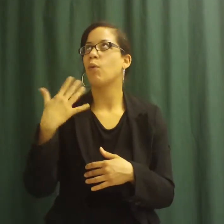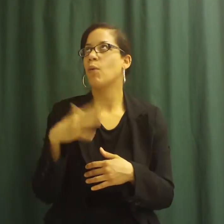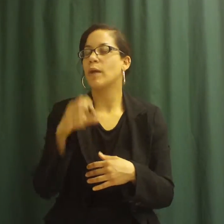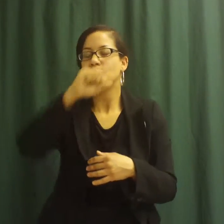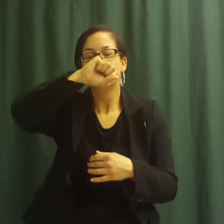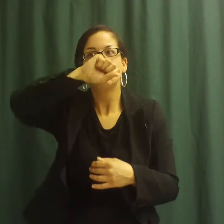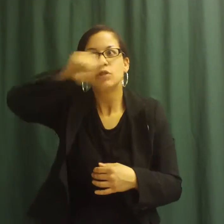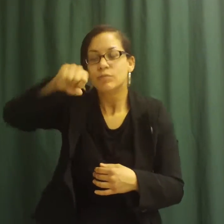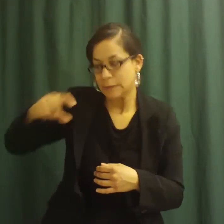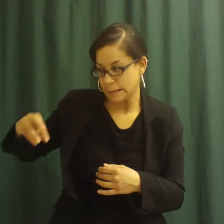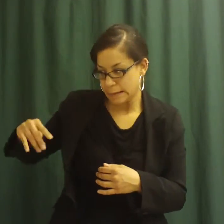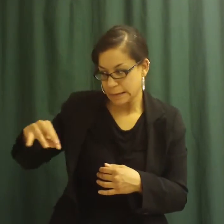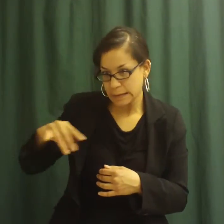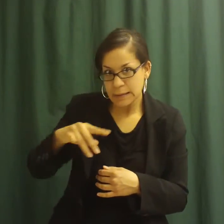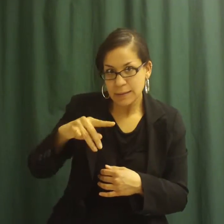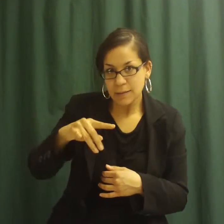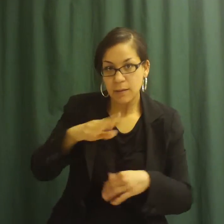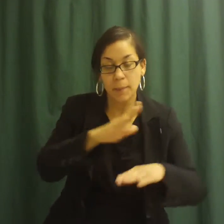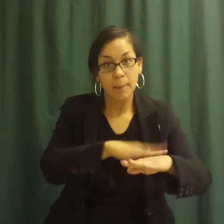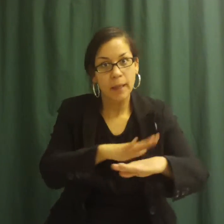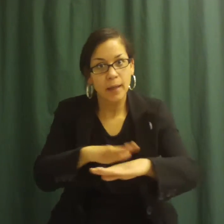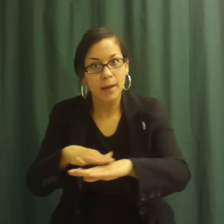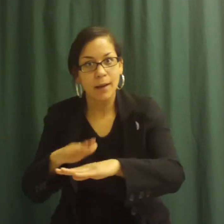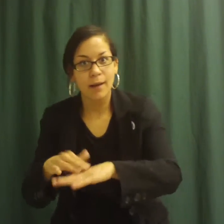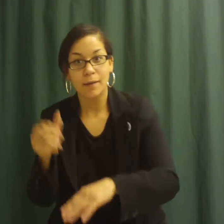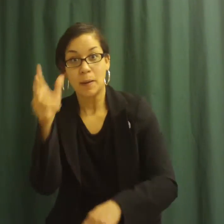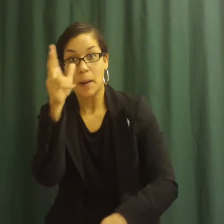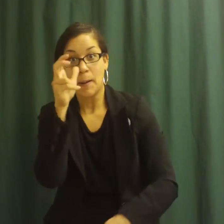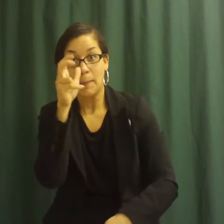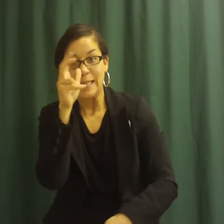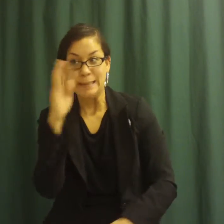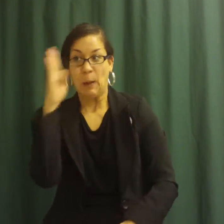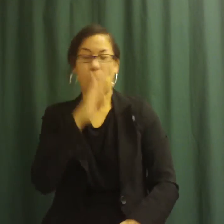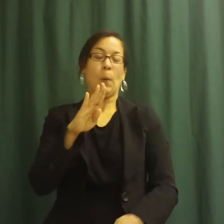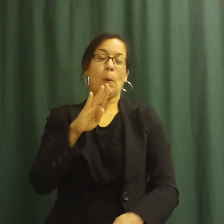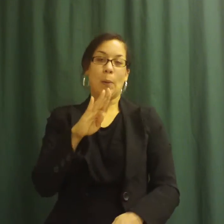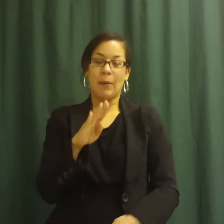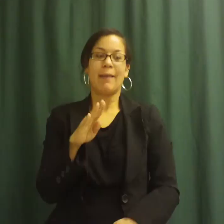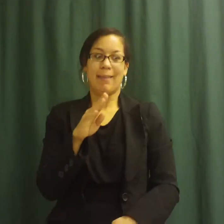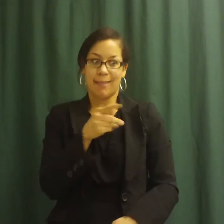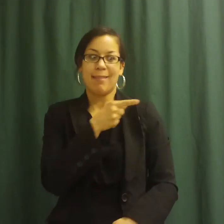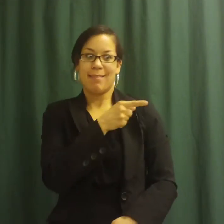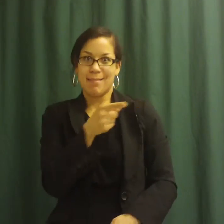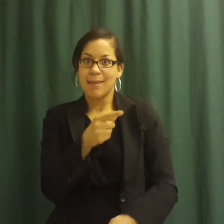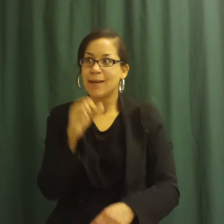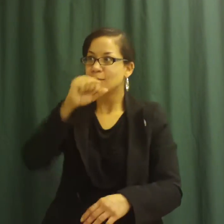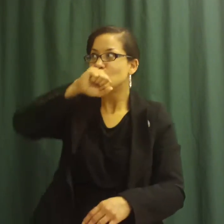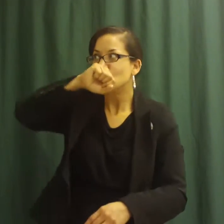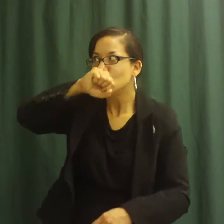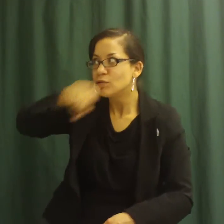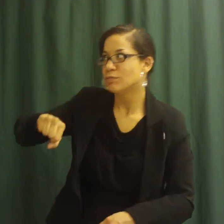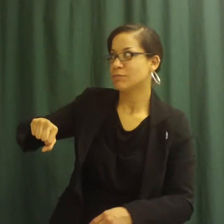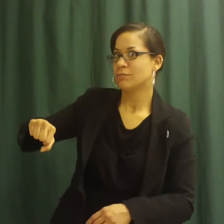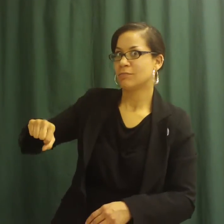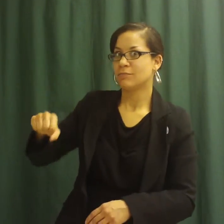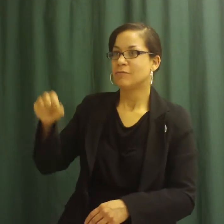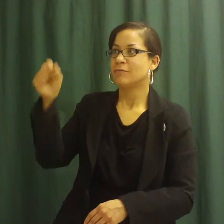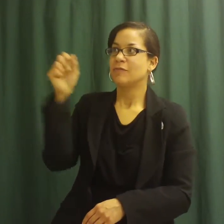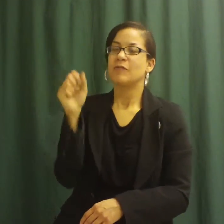But be careful, bees love them too. They swarm around them and you can get stung.